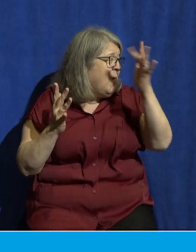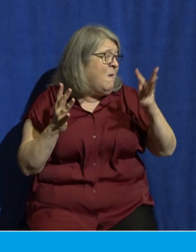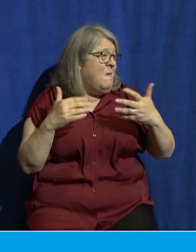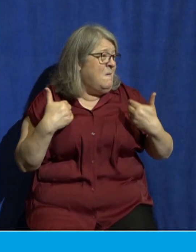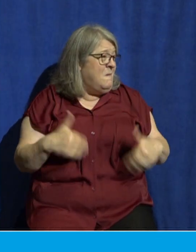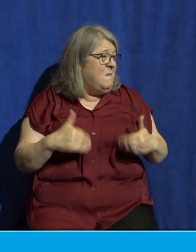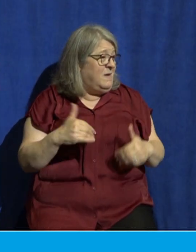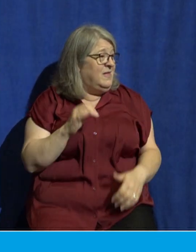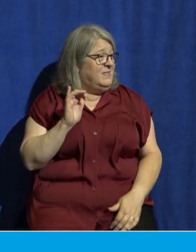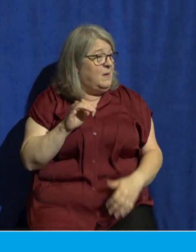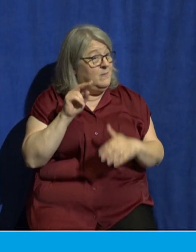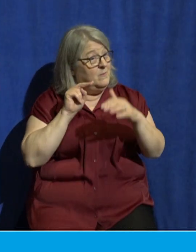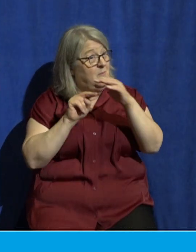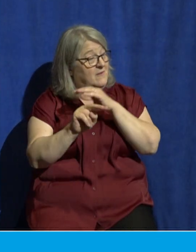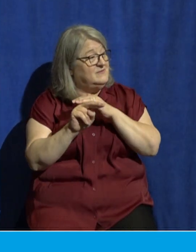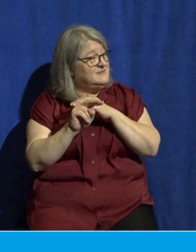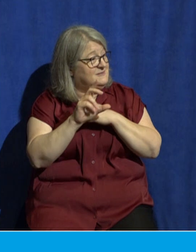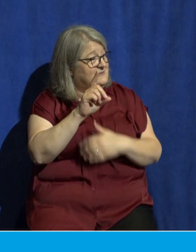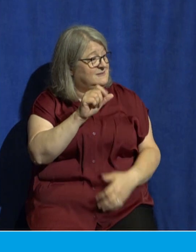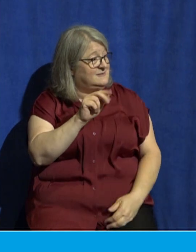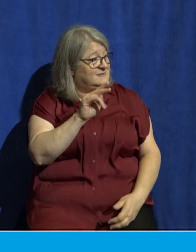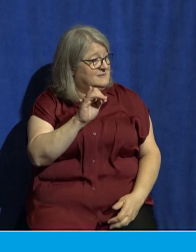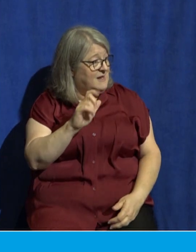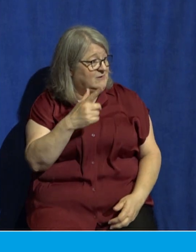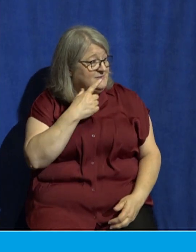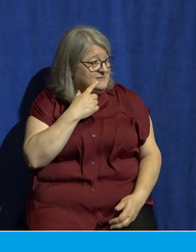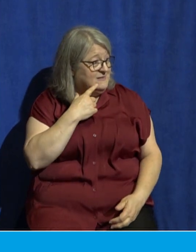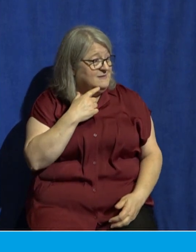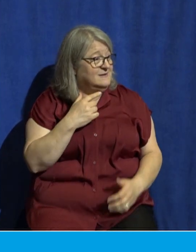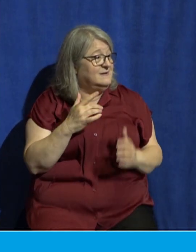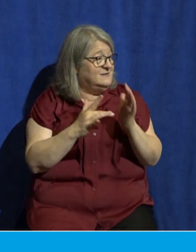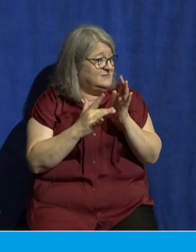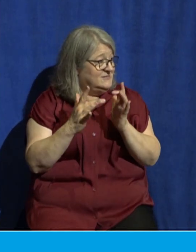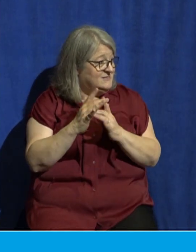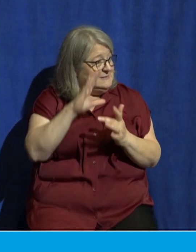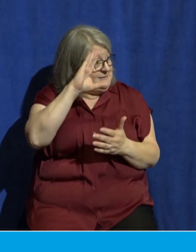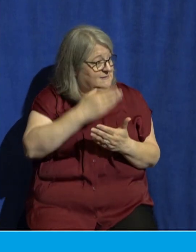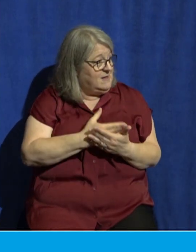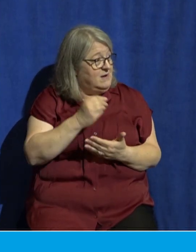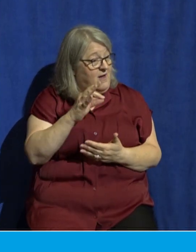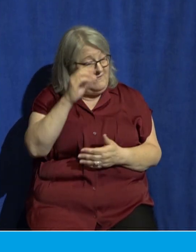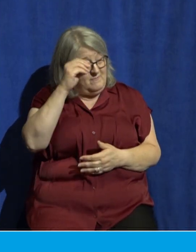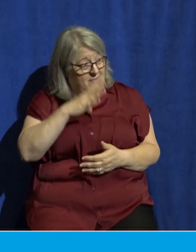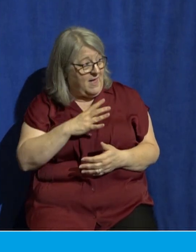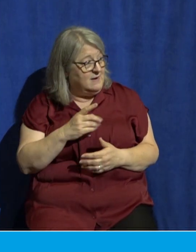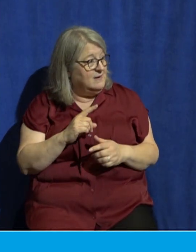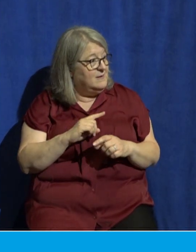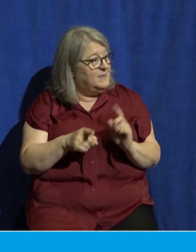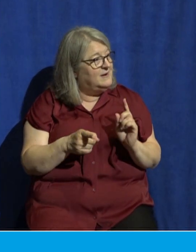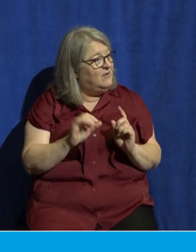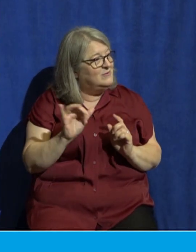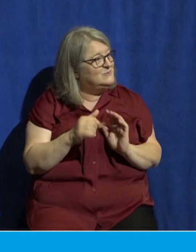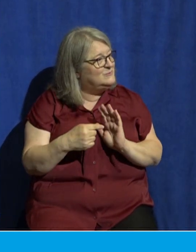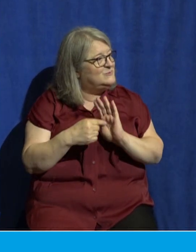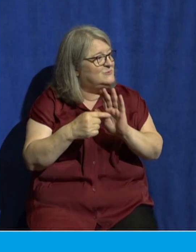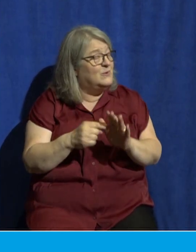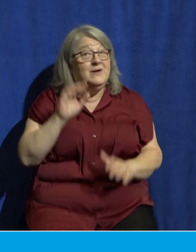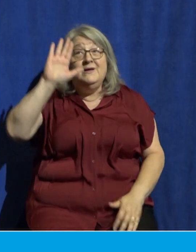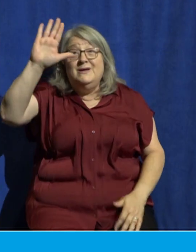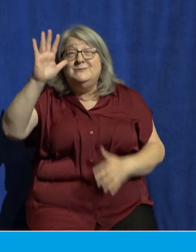Daniel 7 that the son of man will come in the clouds of heaven but it is also a revelation of the glory and power of God when you read